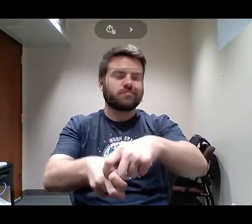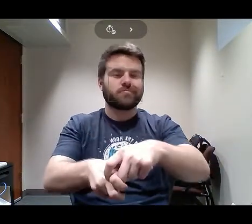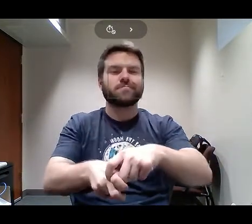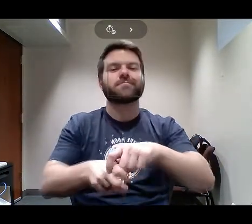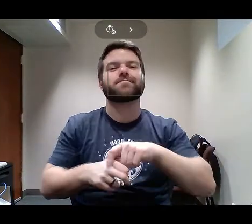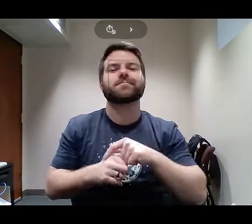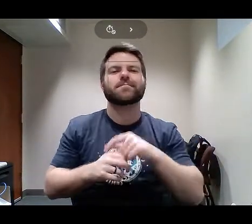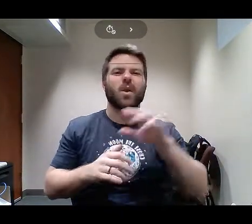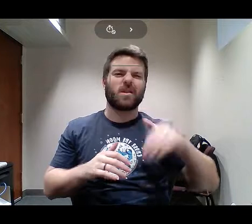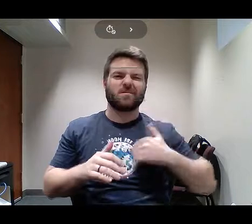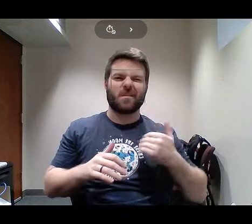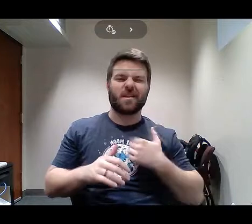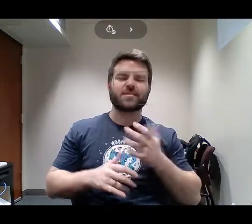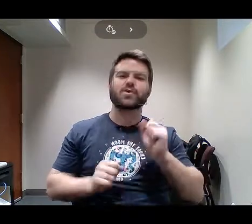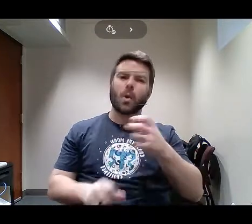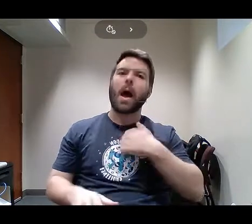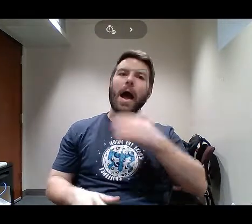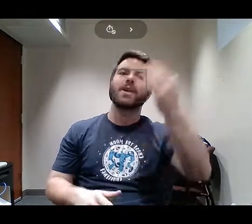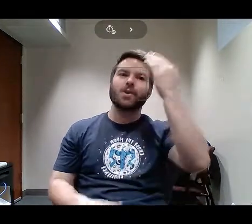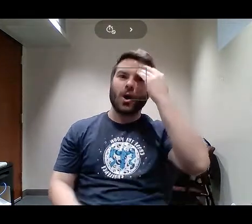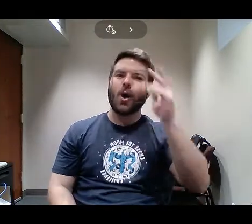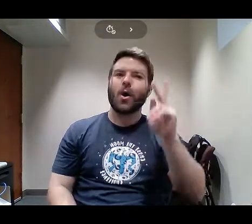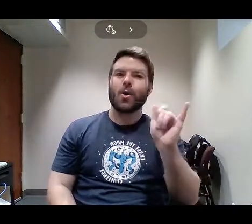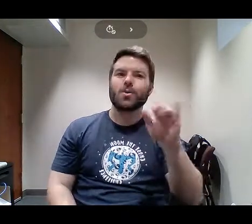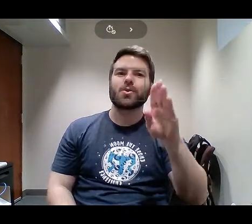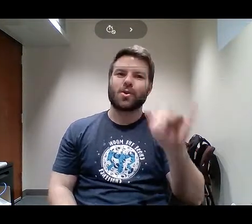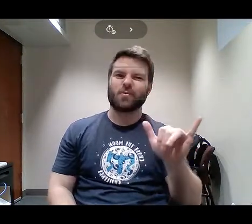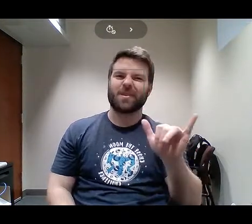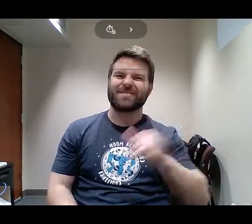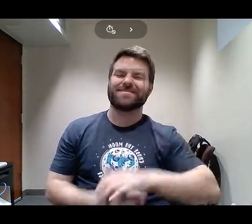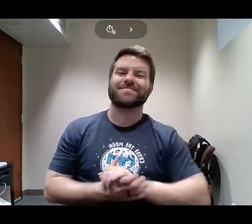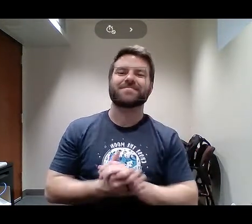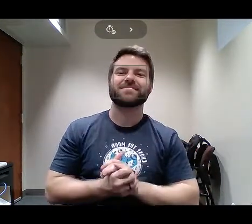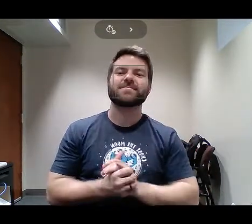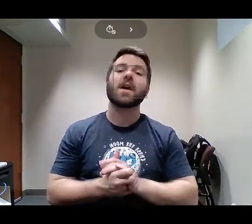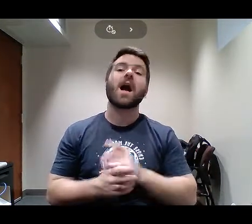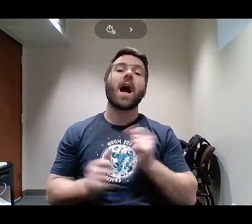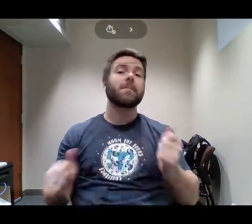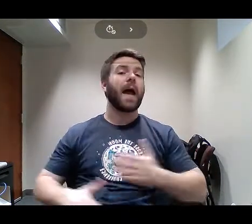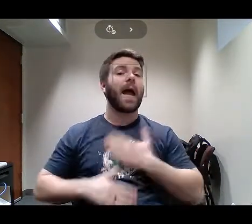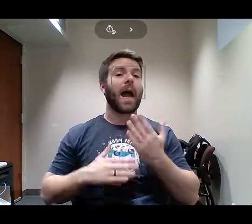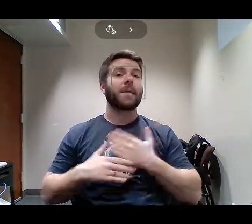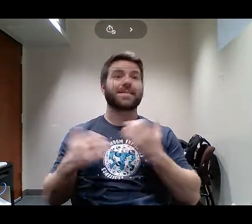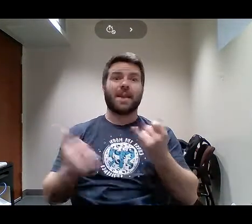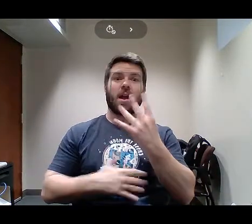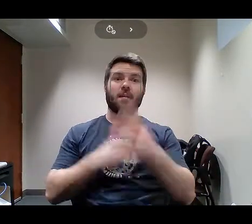so happy to be here, just happy that I finally, after four years, get to see her room.